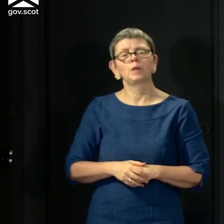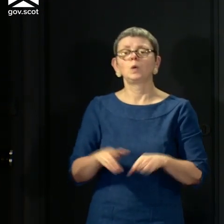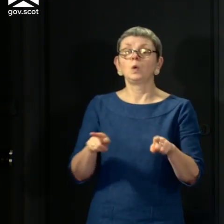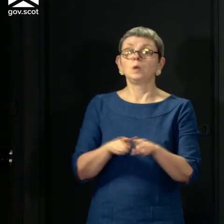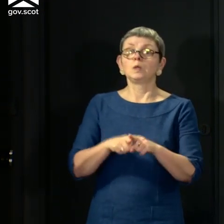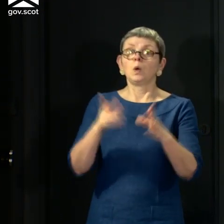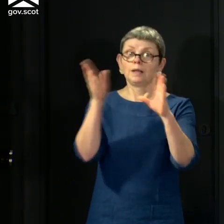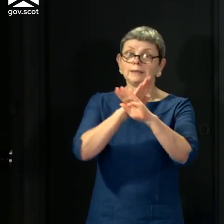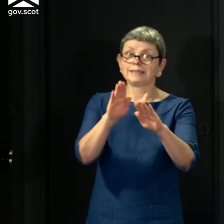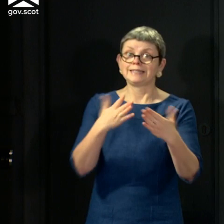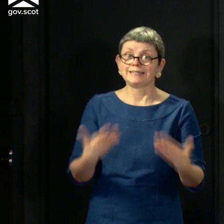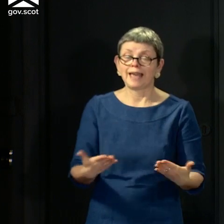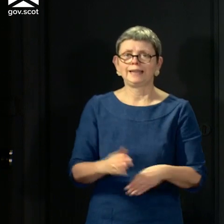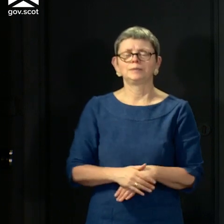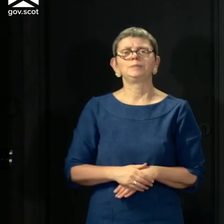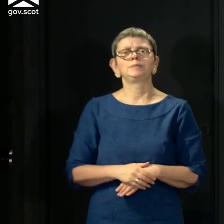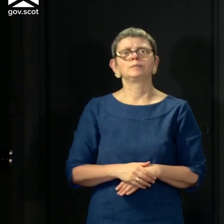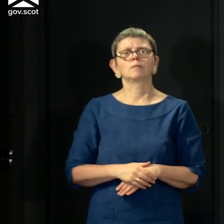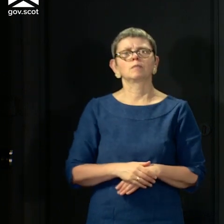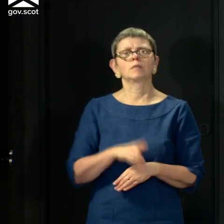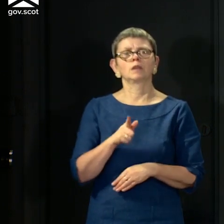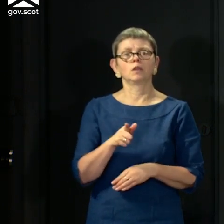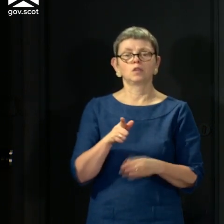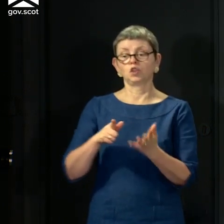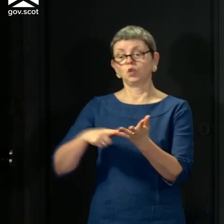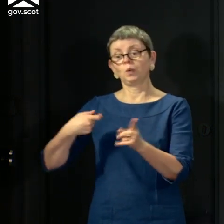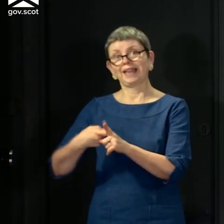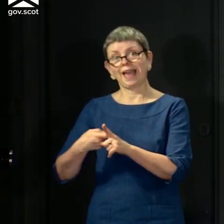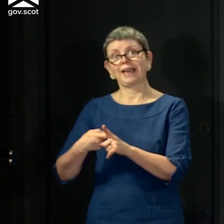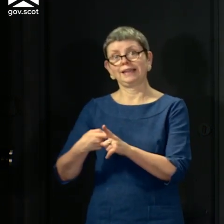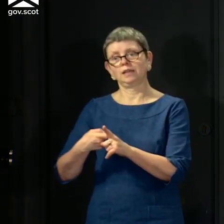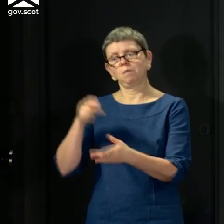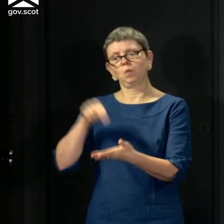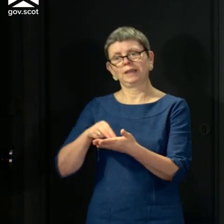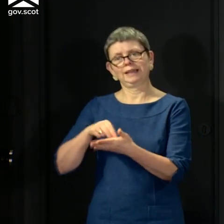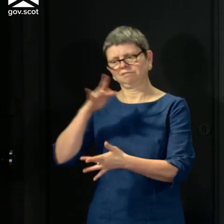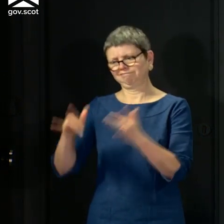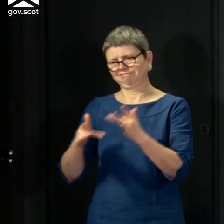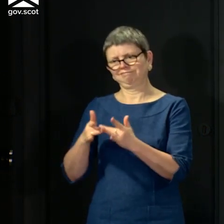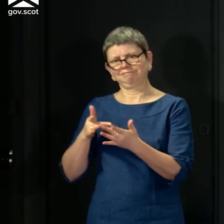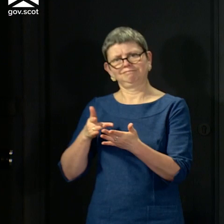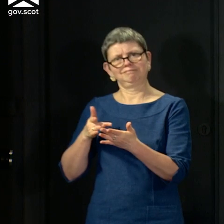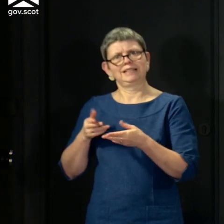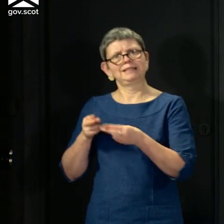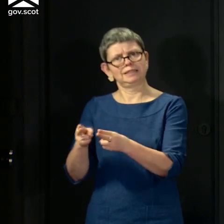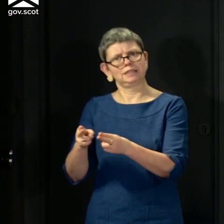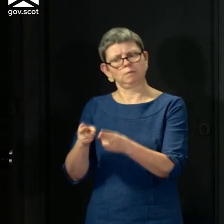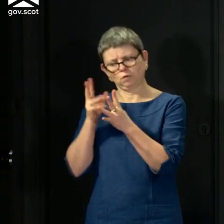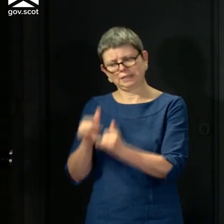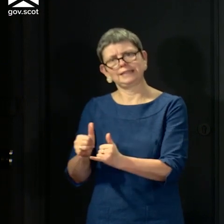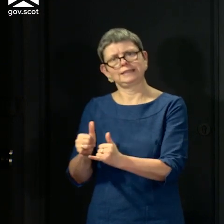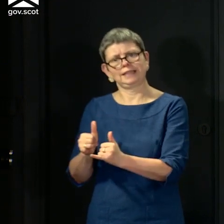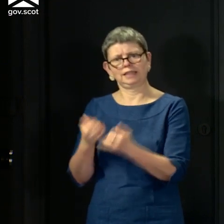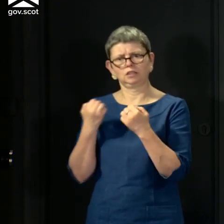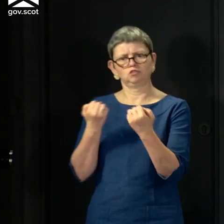extension of eligibility for testing through the UK-wide booking system and the drive-through and mobile testing centres.